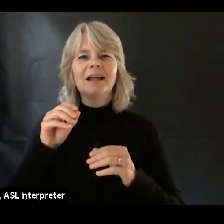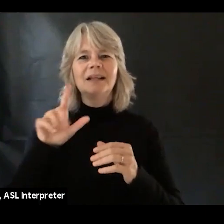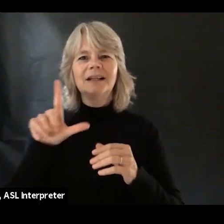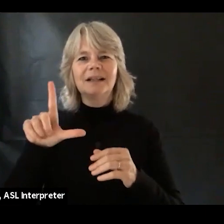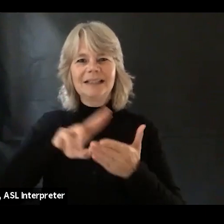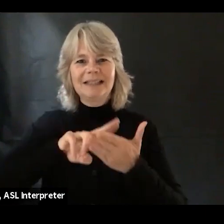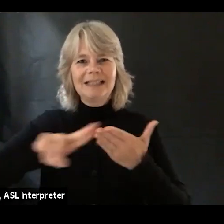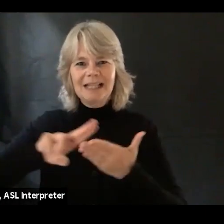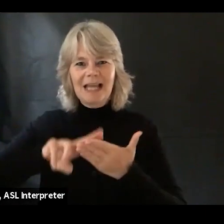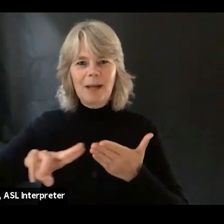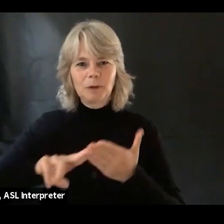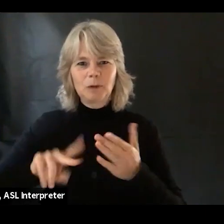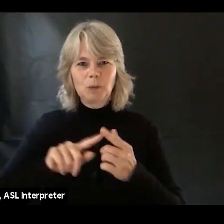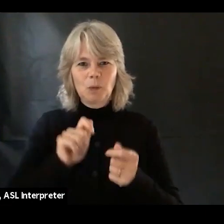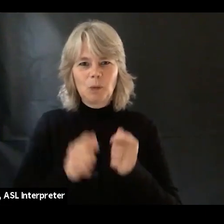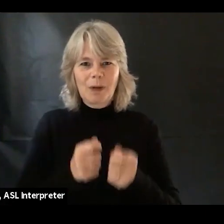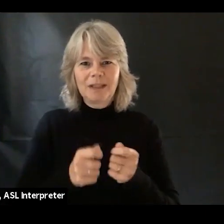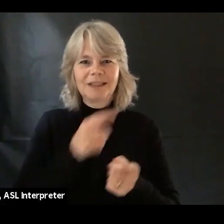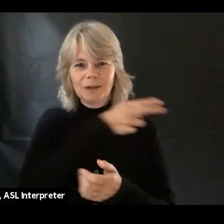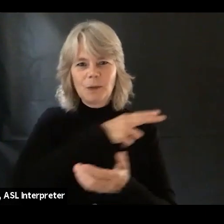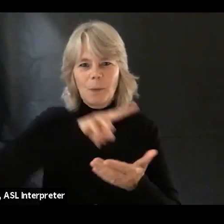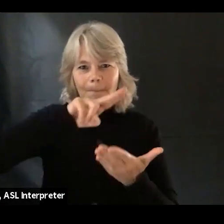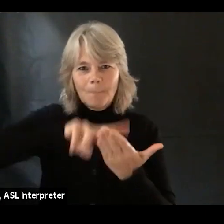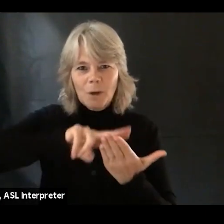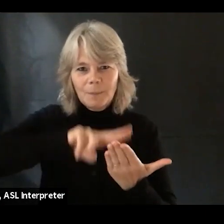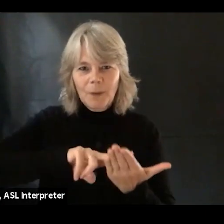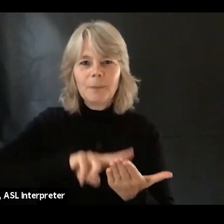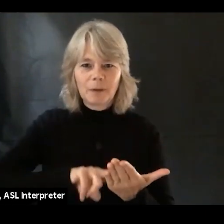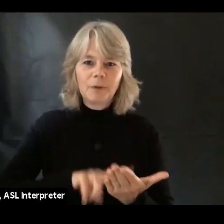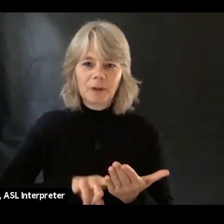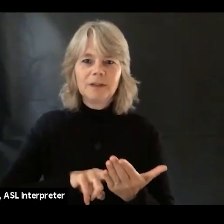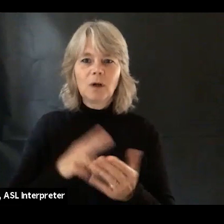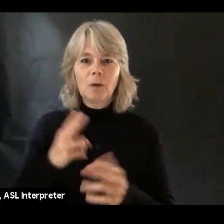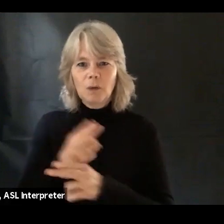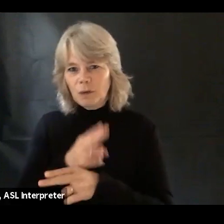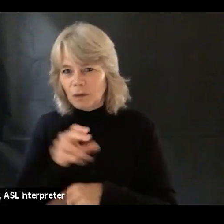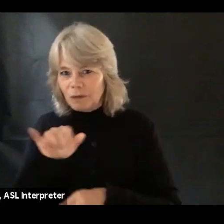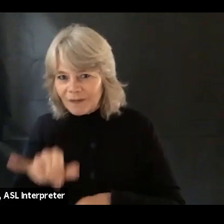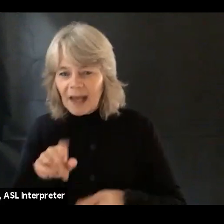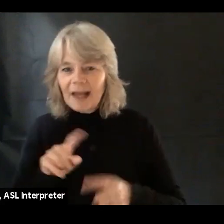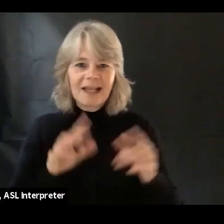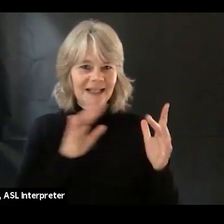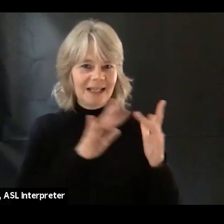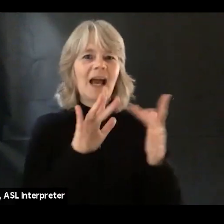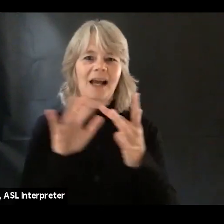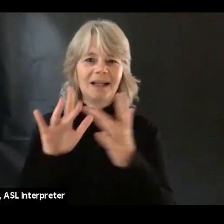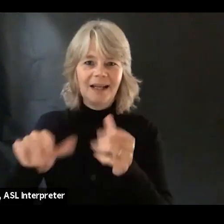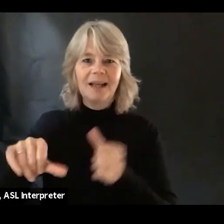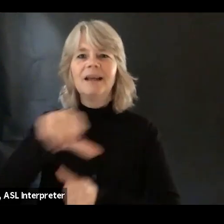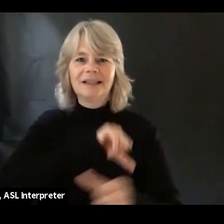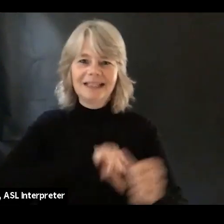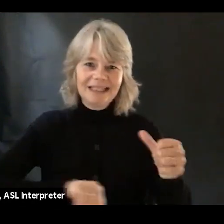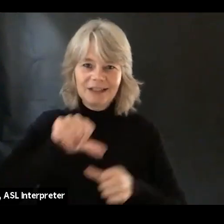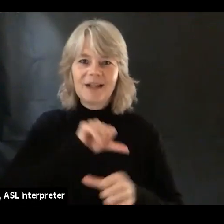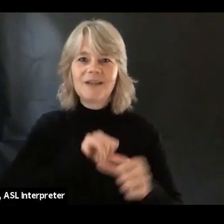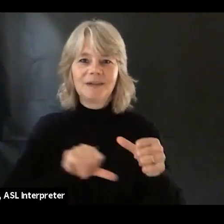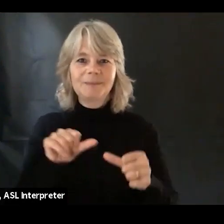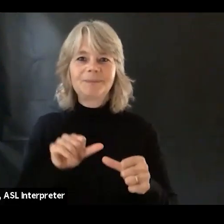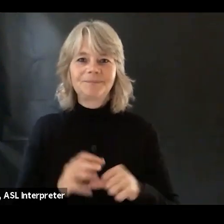To go into your directories. So use those directories and contact one another. So that you are,